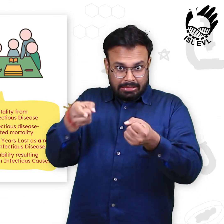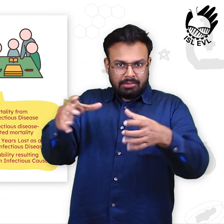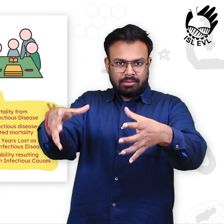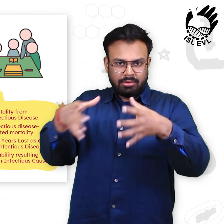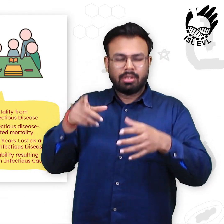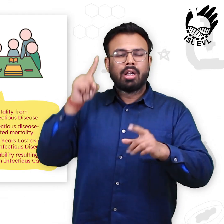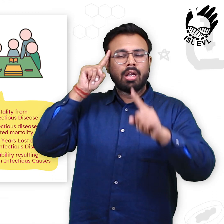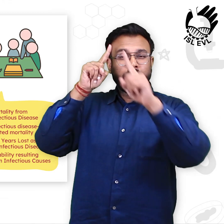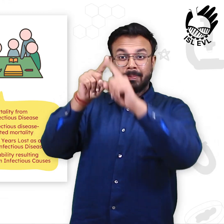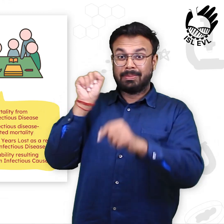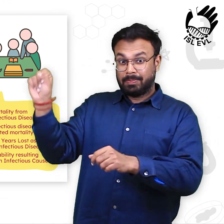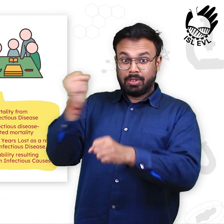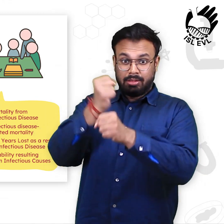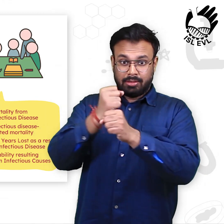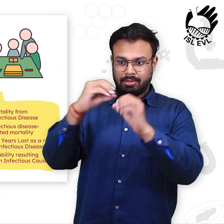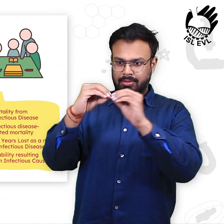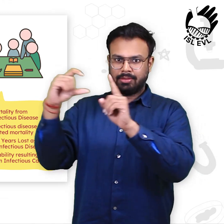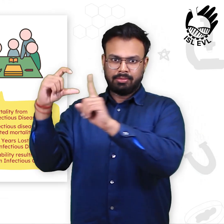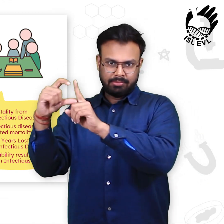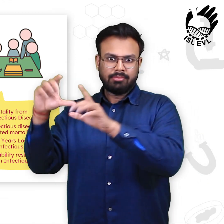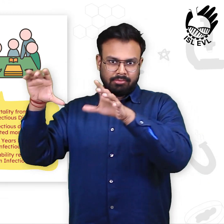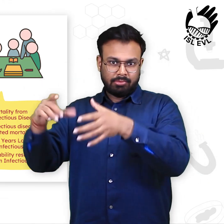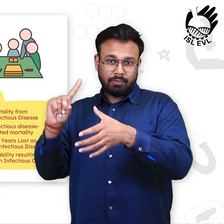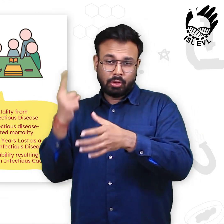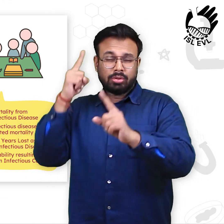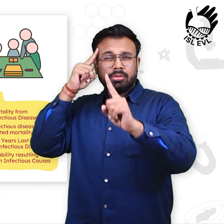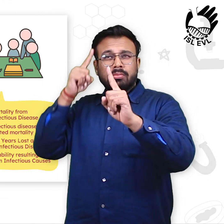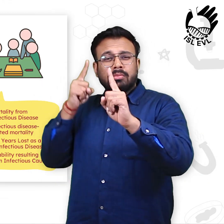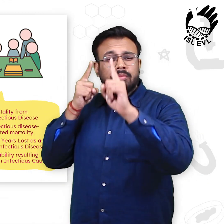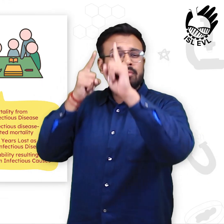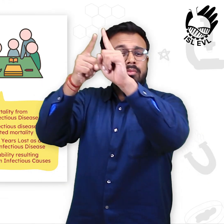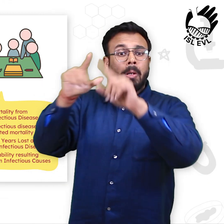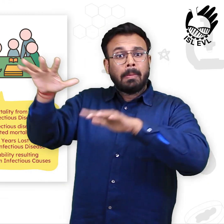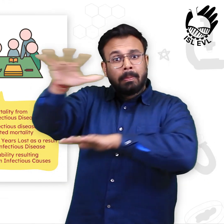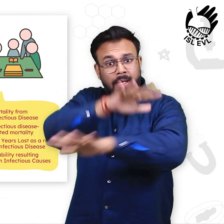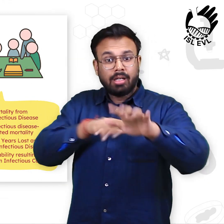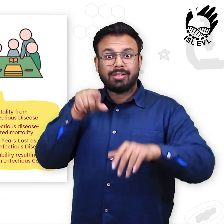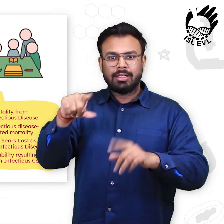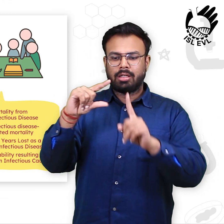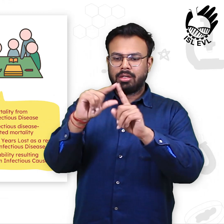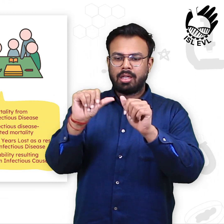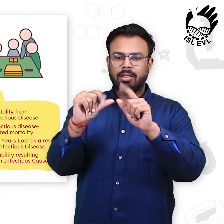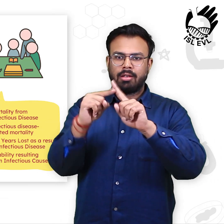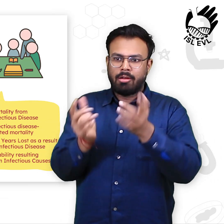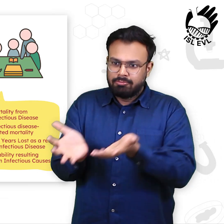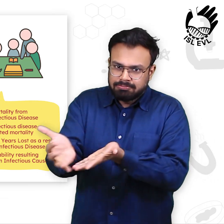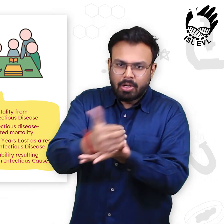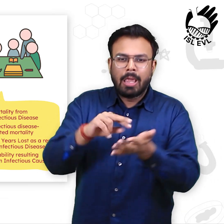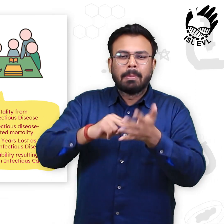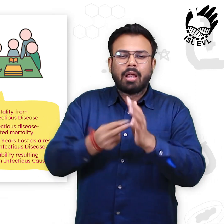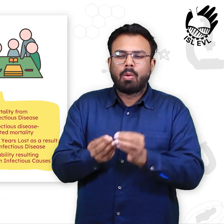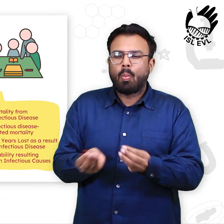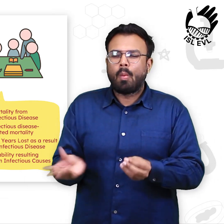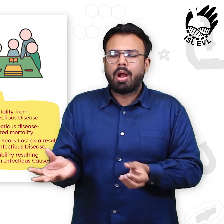Primary Findings The GBD's primary